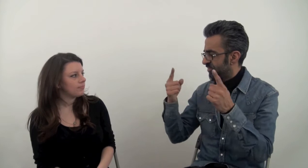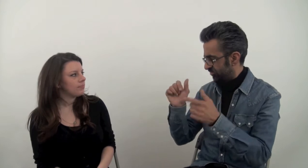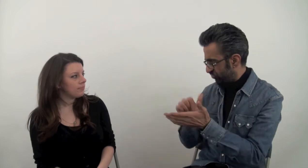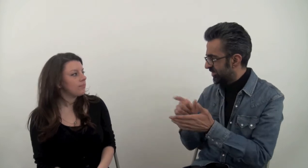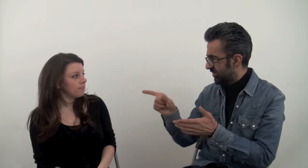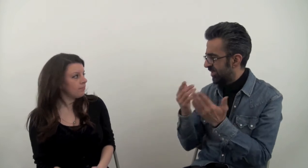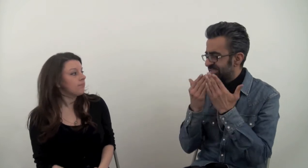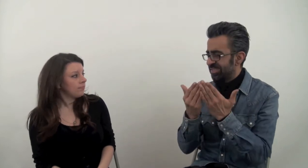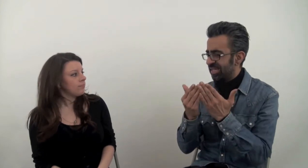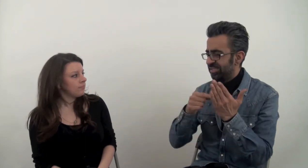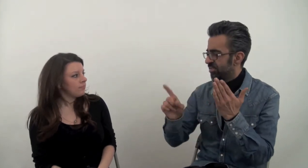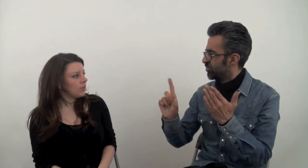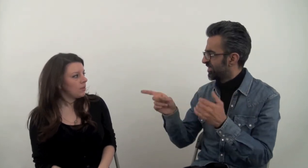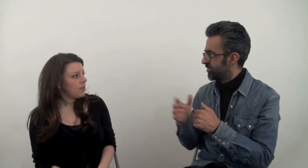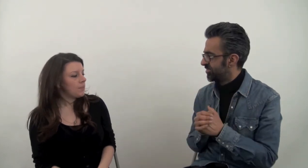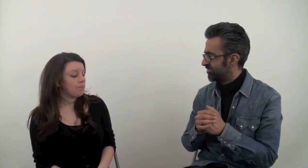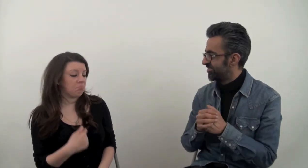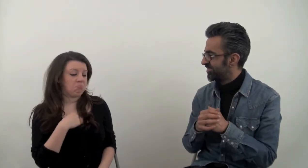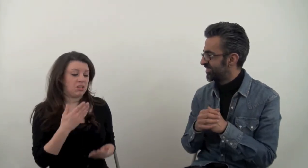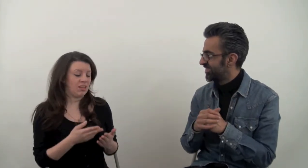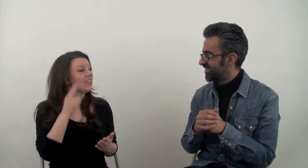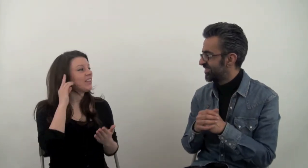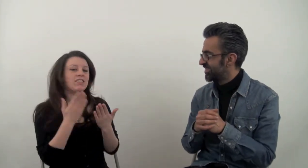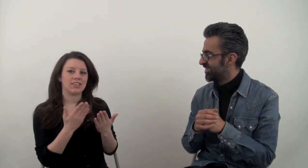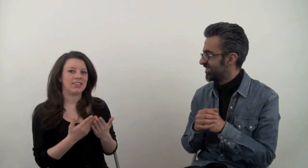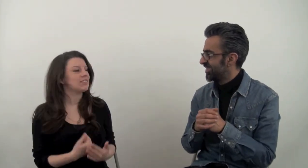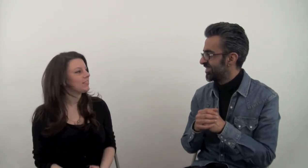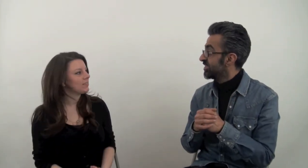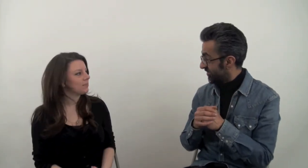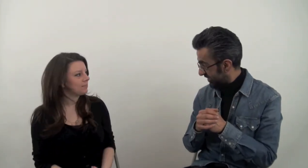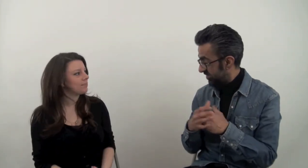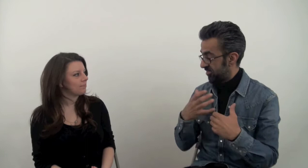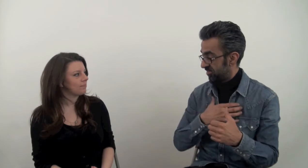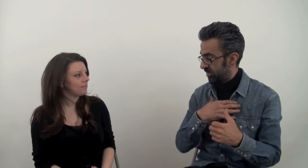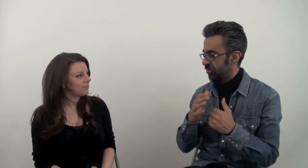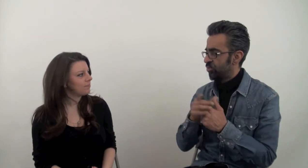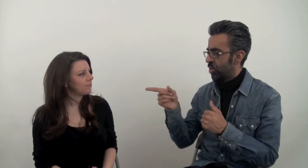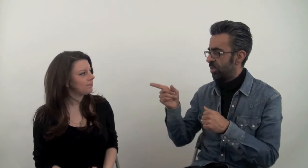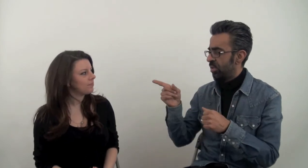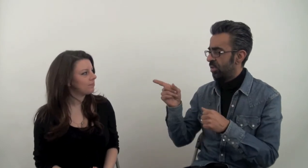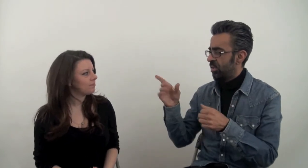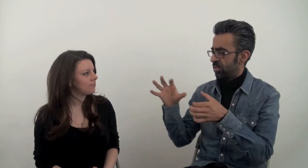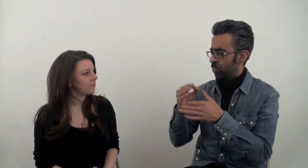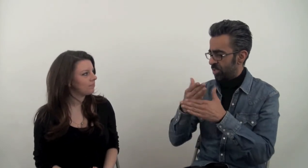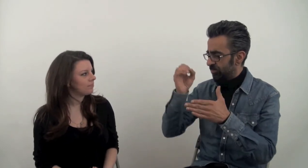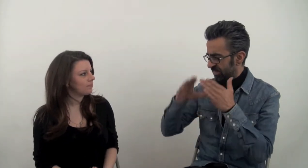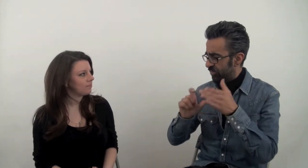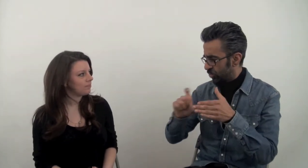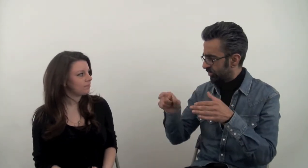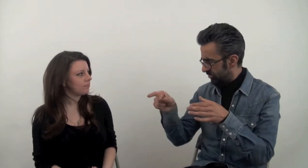Your course at Bristol University, what are you studying exactly? deaf studies. Okay. So